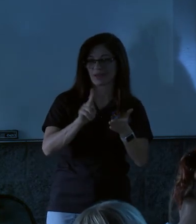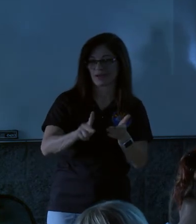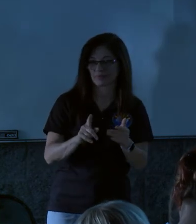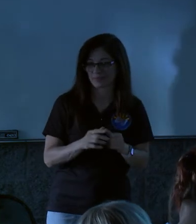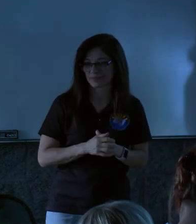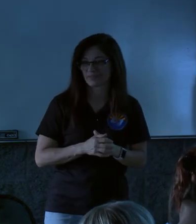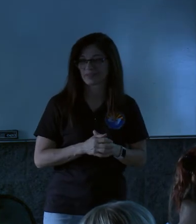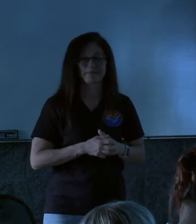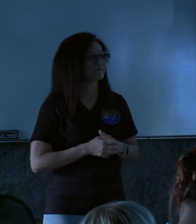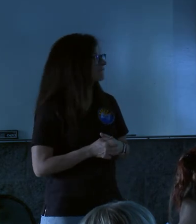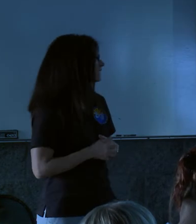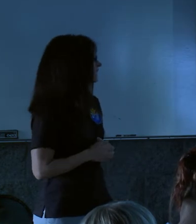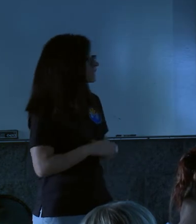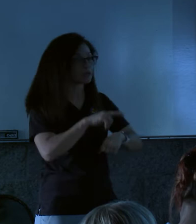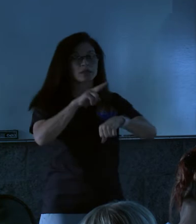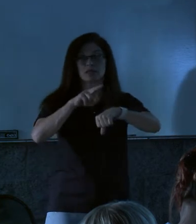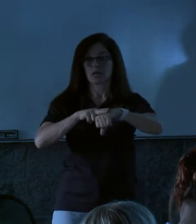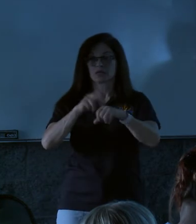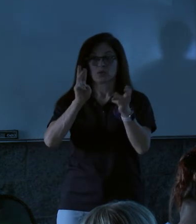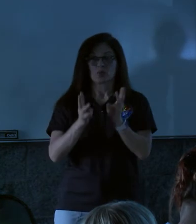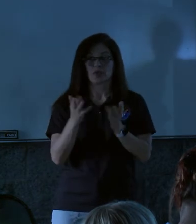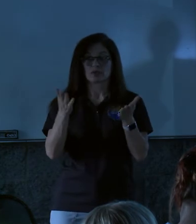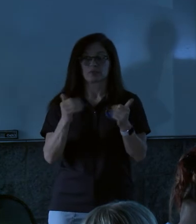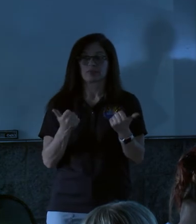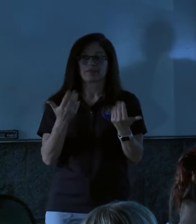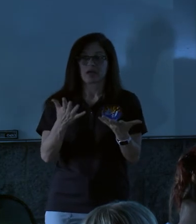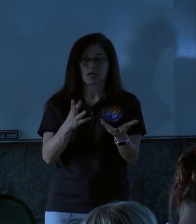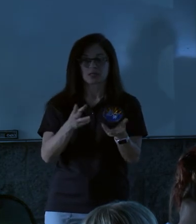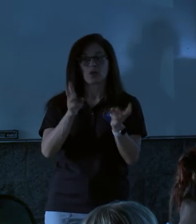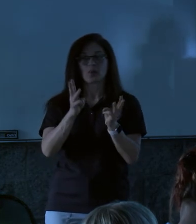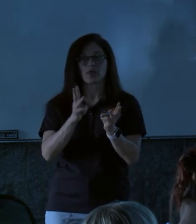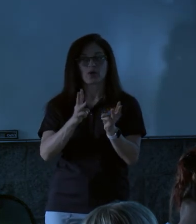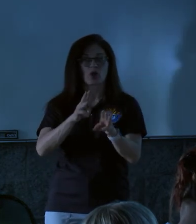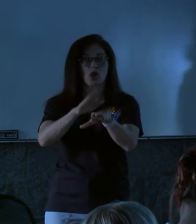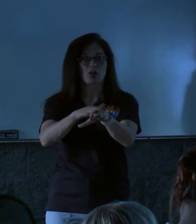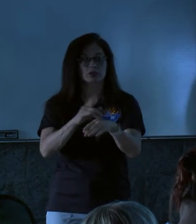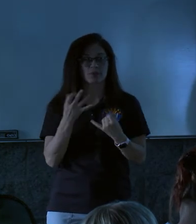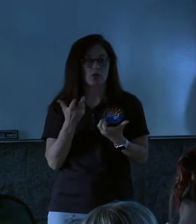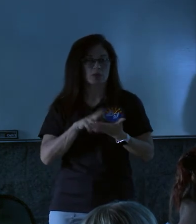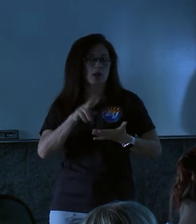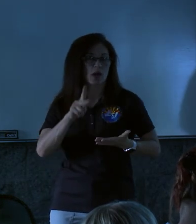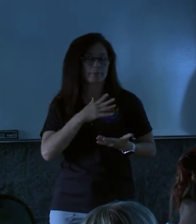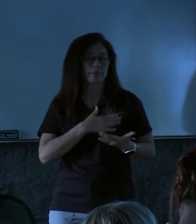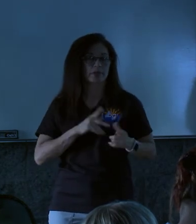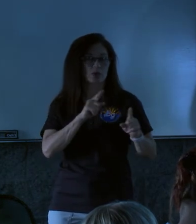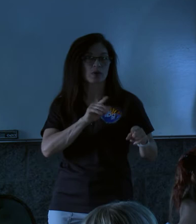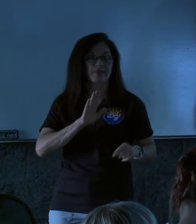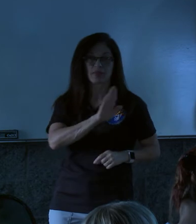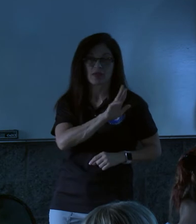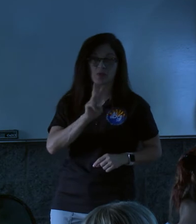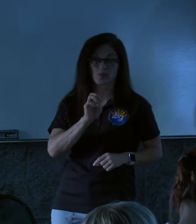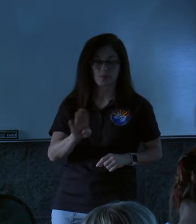to. The National Weather Service provides weather alerts. If you'd like to sign up for those, please visit their website.